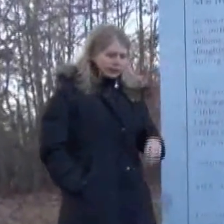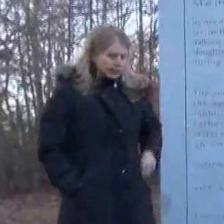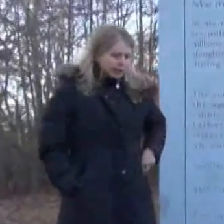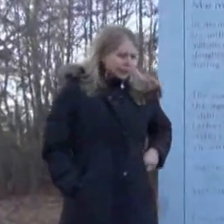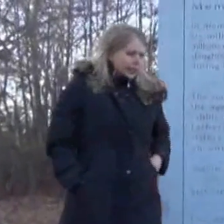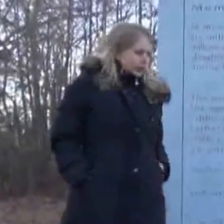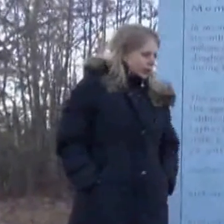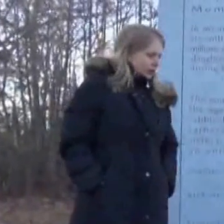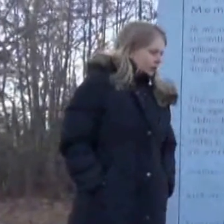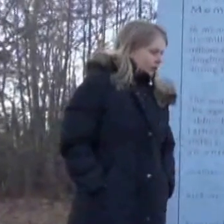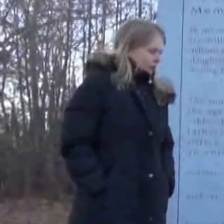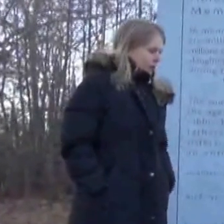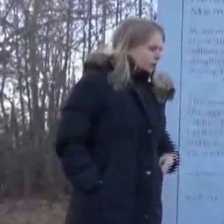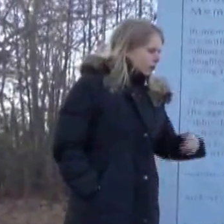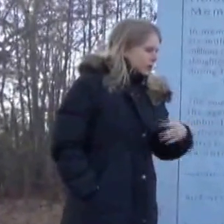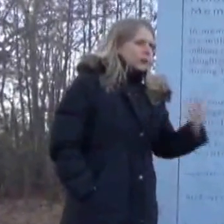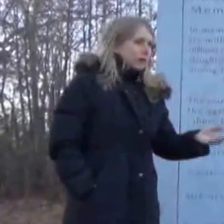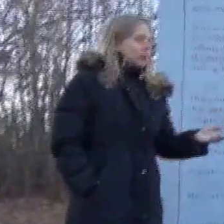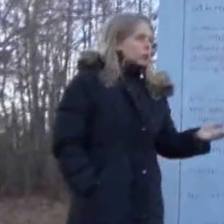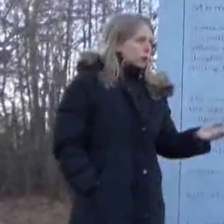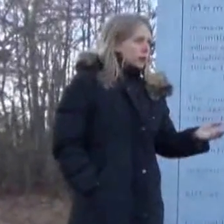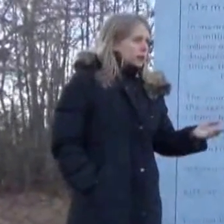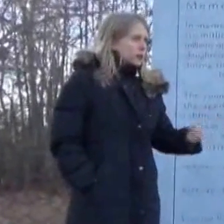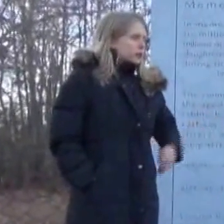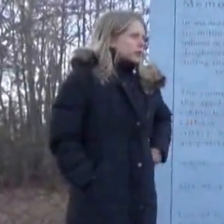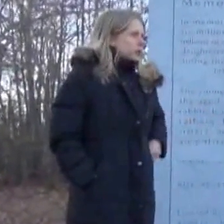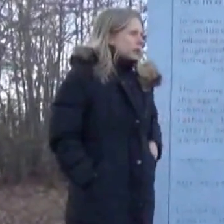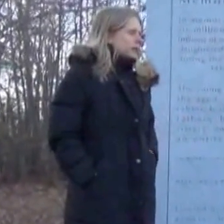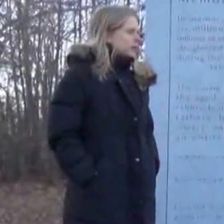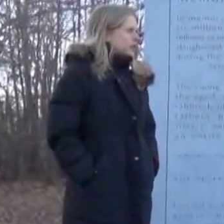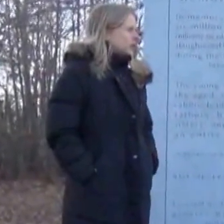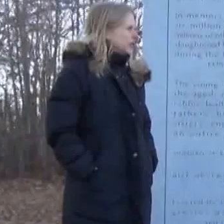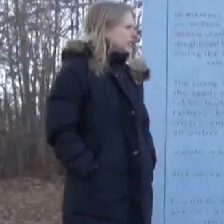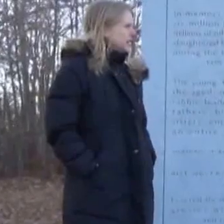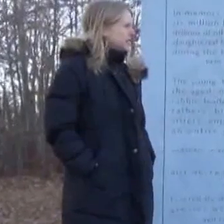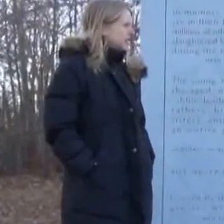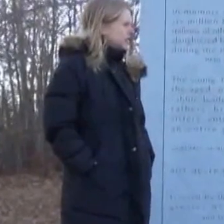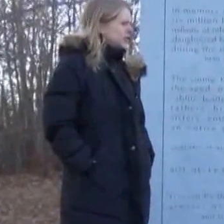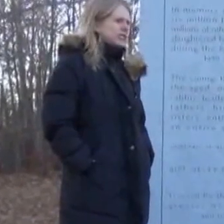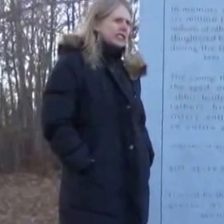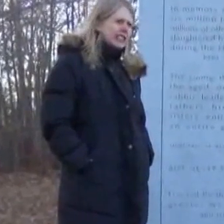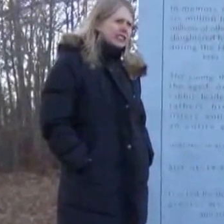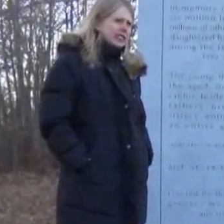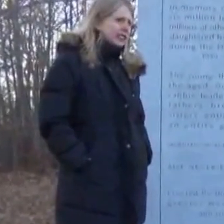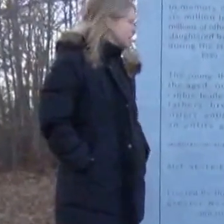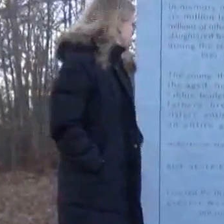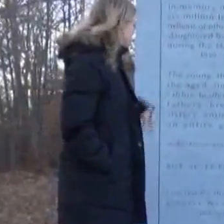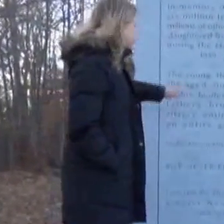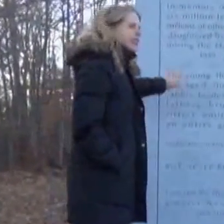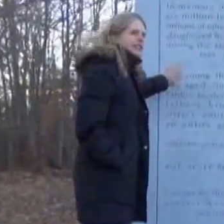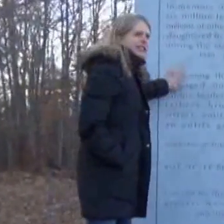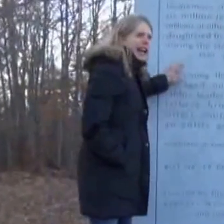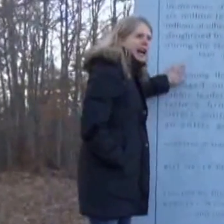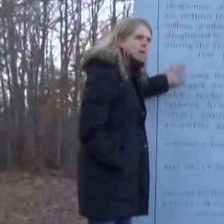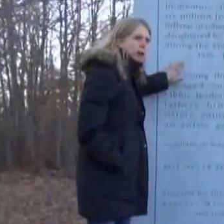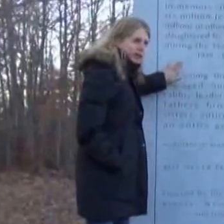and Peter was my mentor when I was first at UMass. And he said to me, Stacy, this happened.